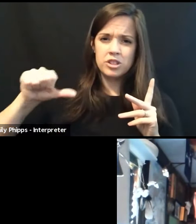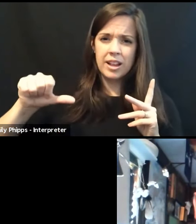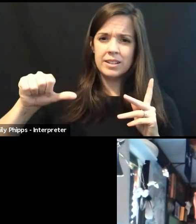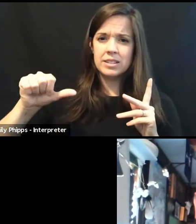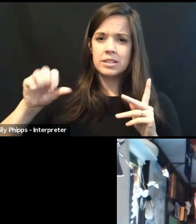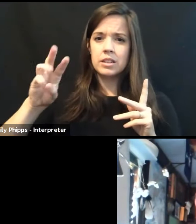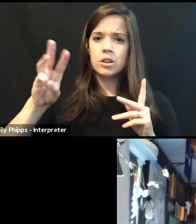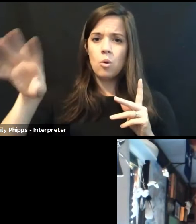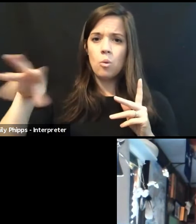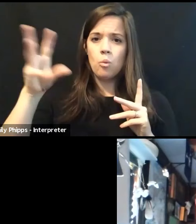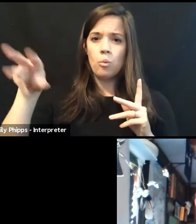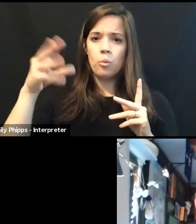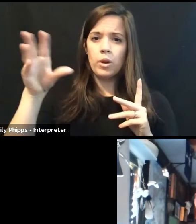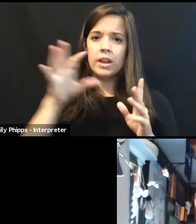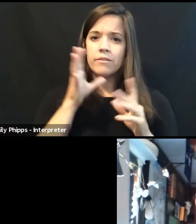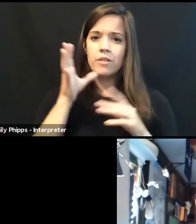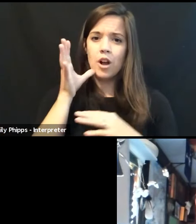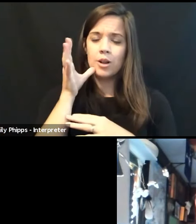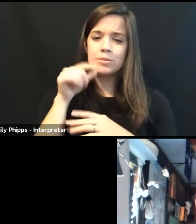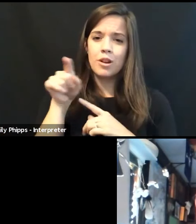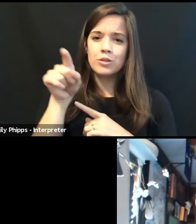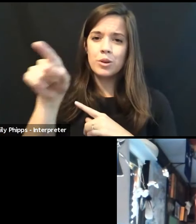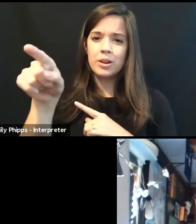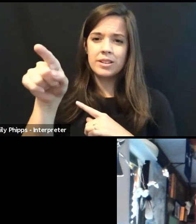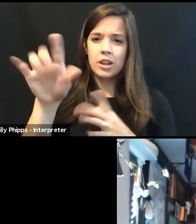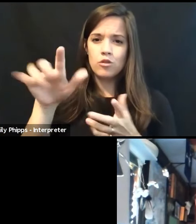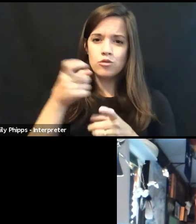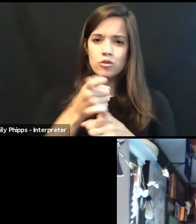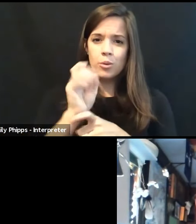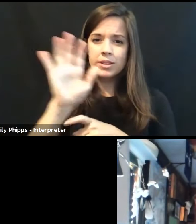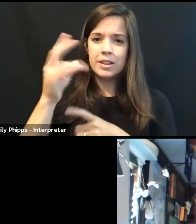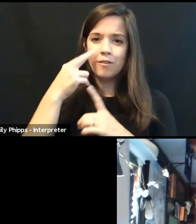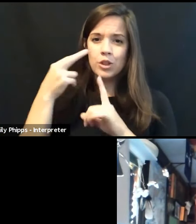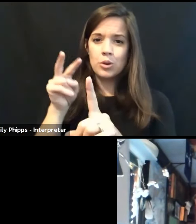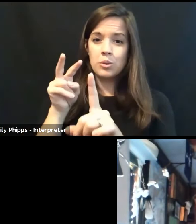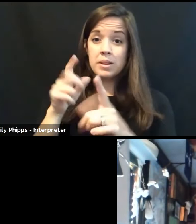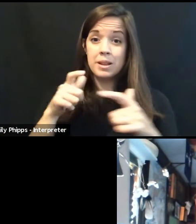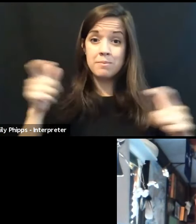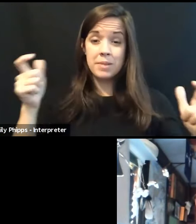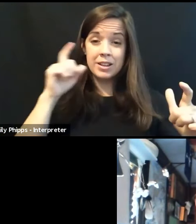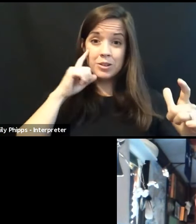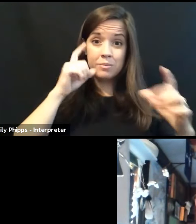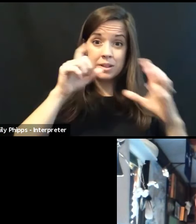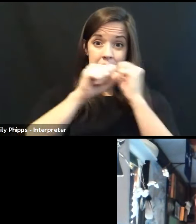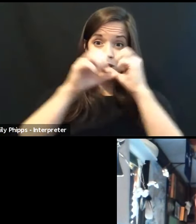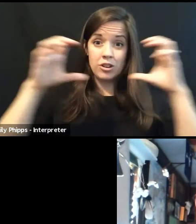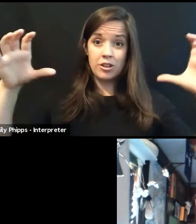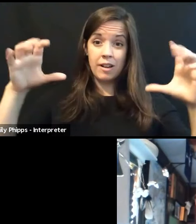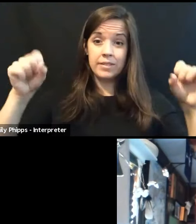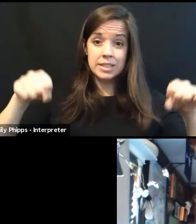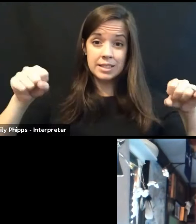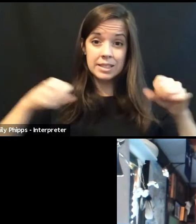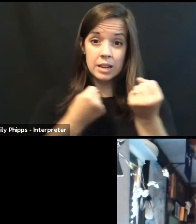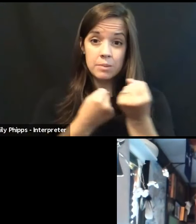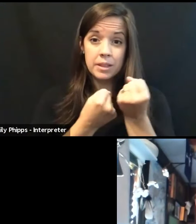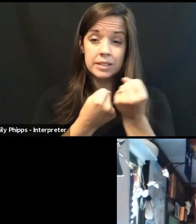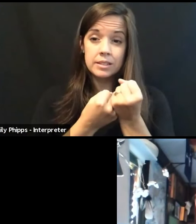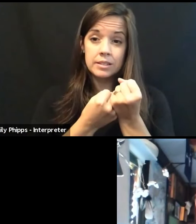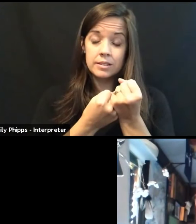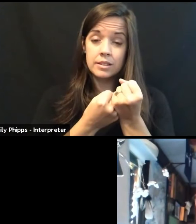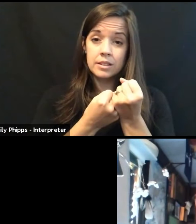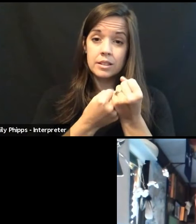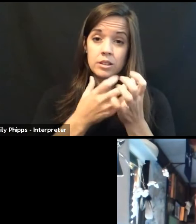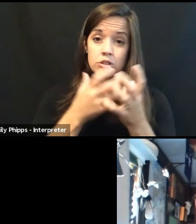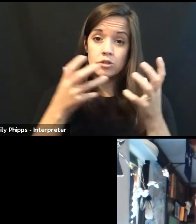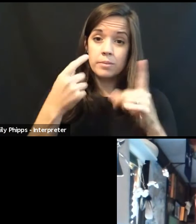offshore because it spoils their view. And yet in a larger picture, sustainability is a tremendously positive